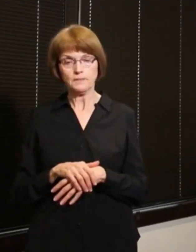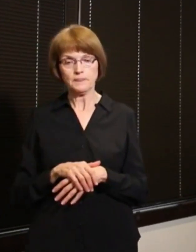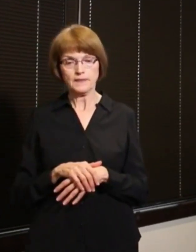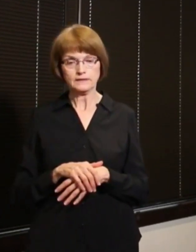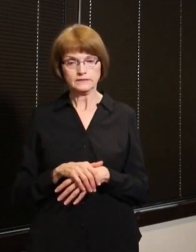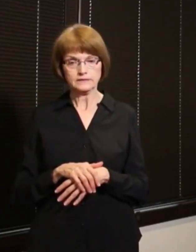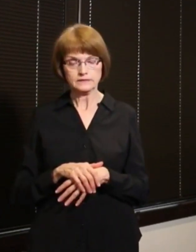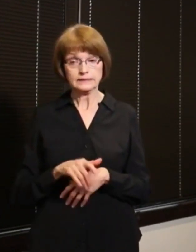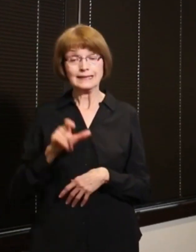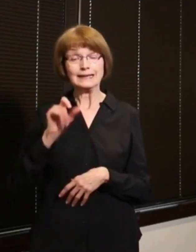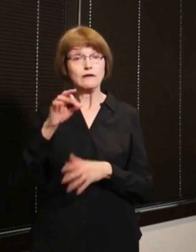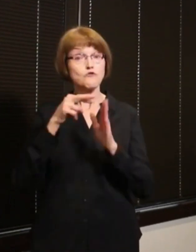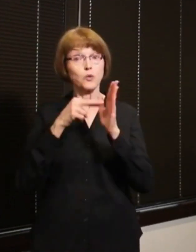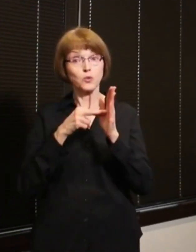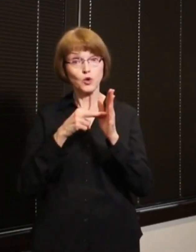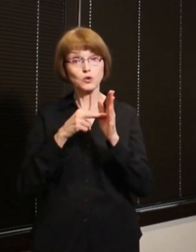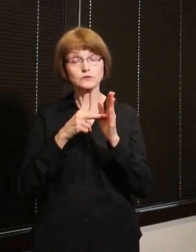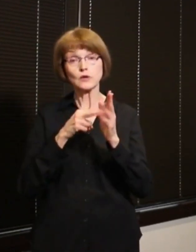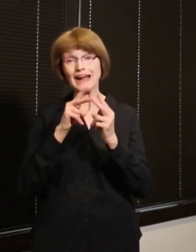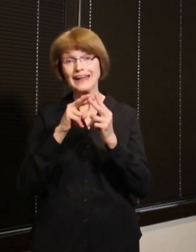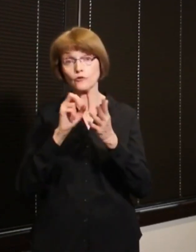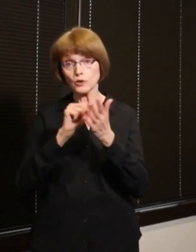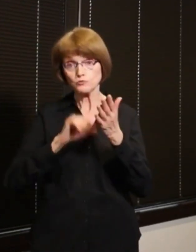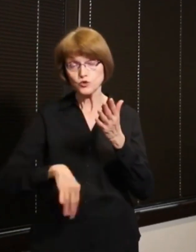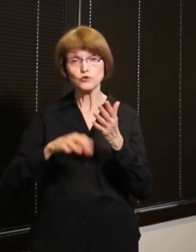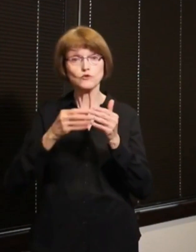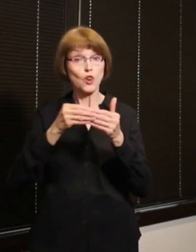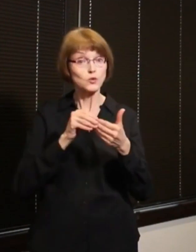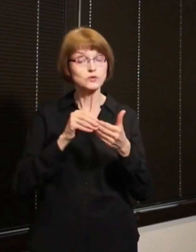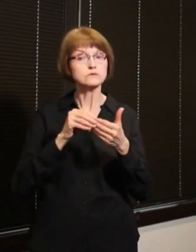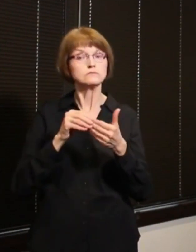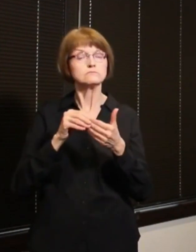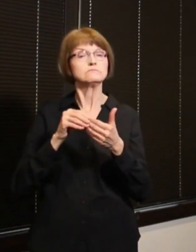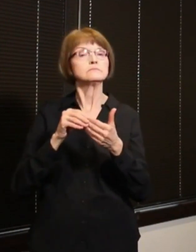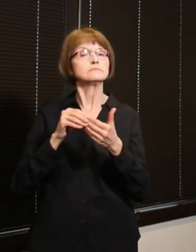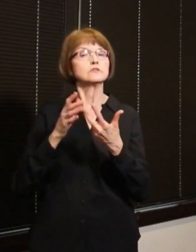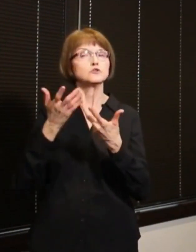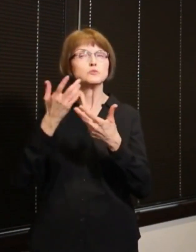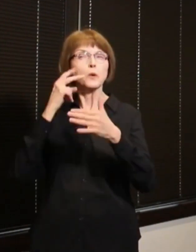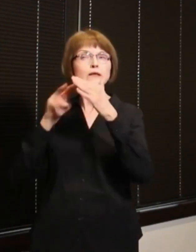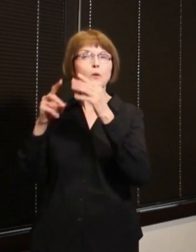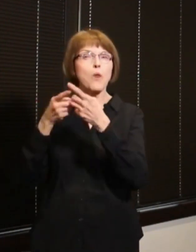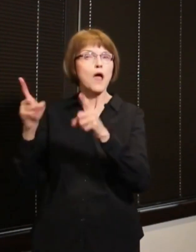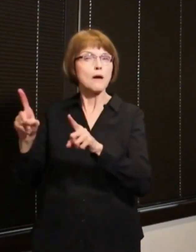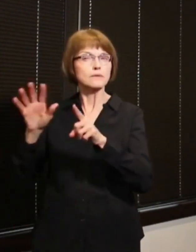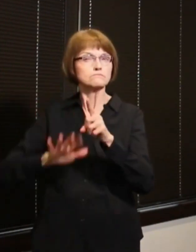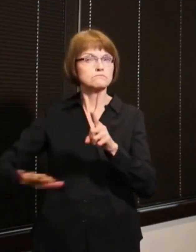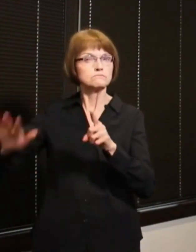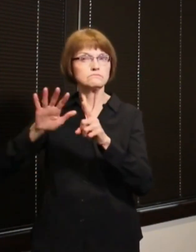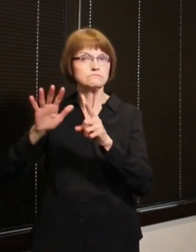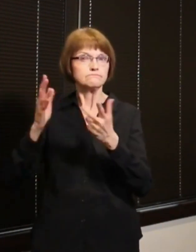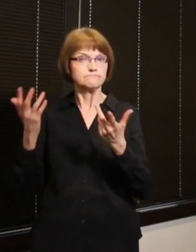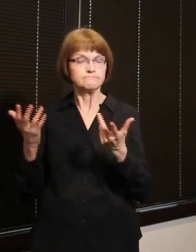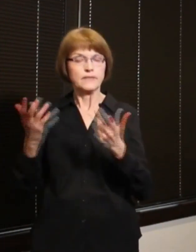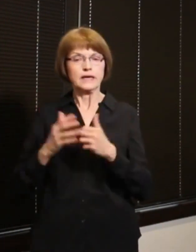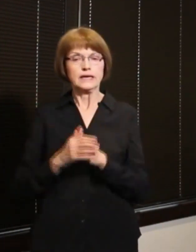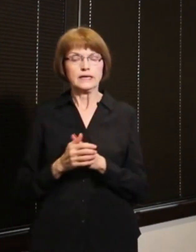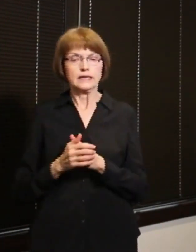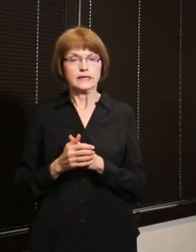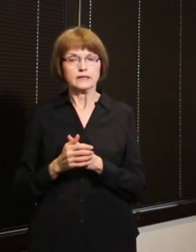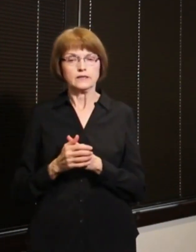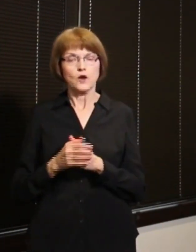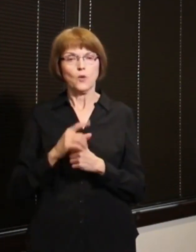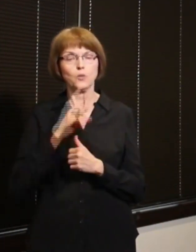as restrictions are either lifted or loosen the question really isn't about the